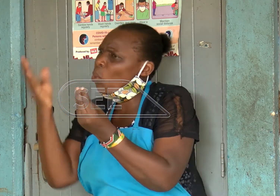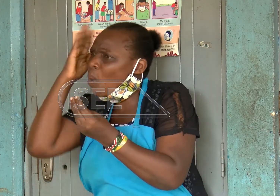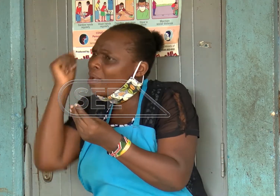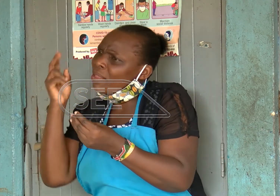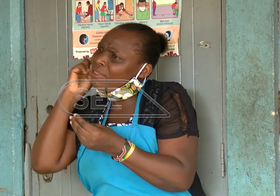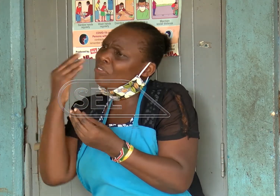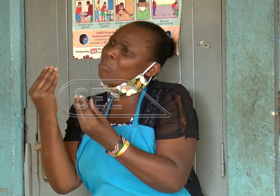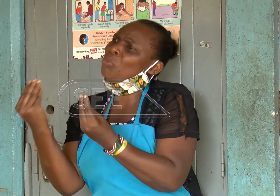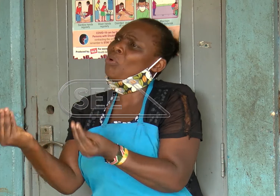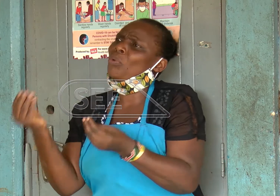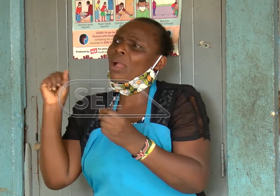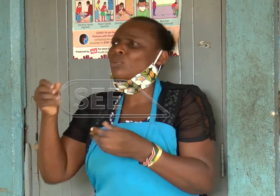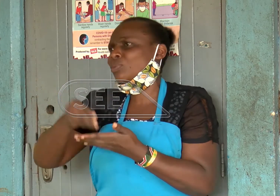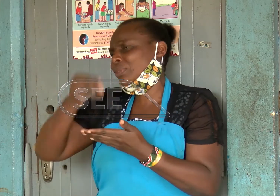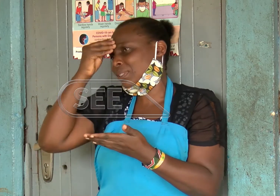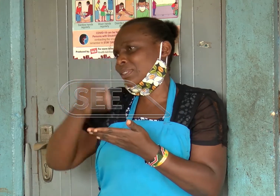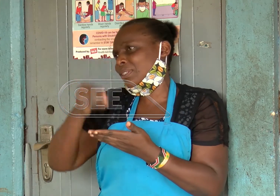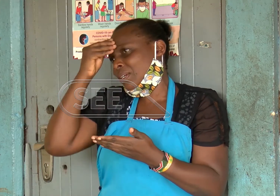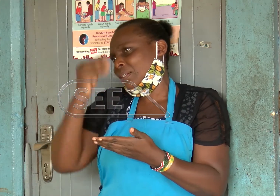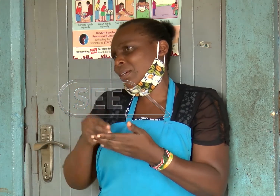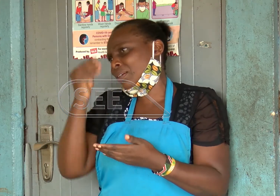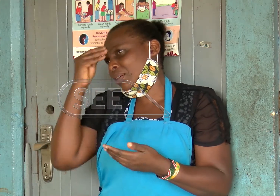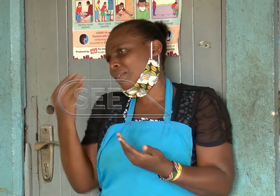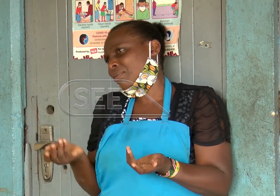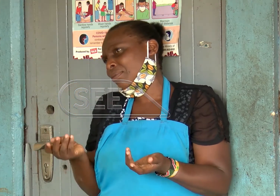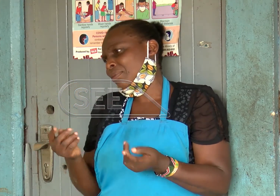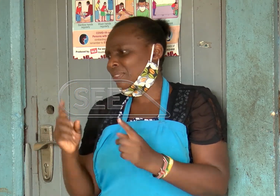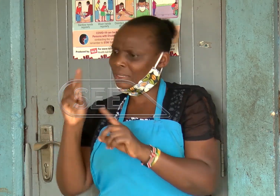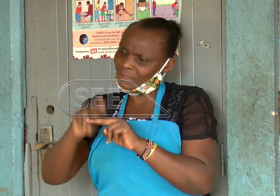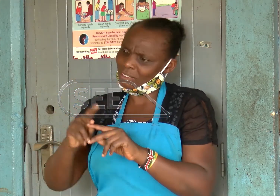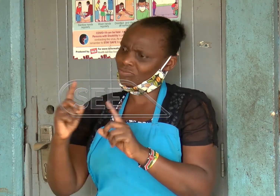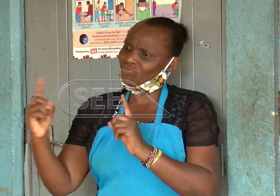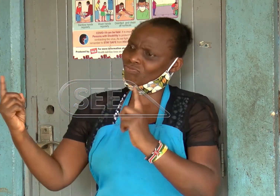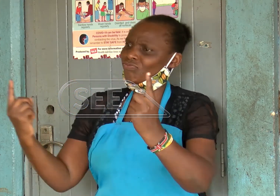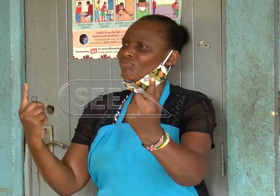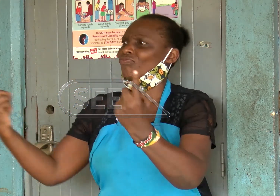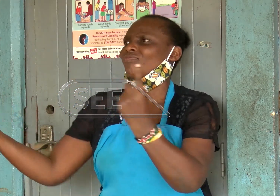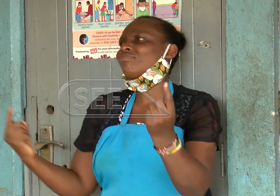deteriorate. Like what they learned is all going to evaporate.